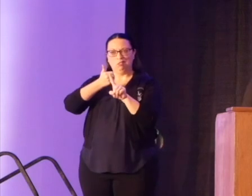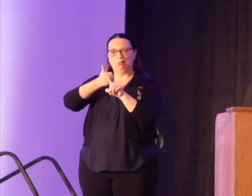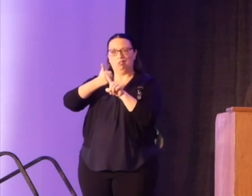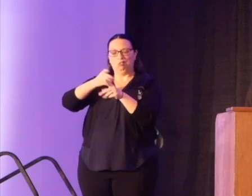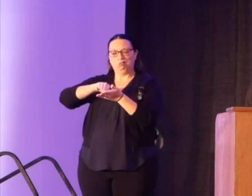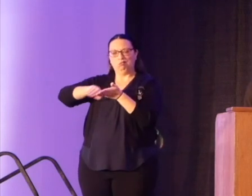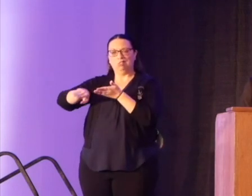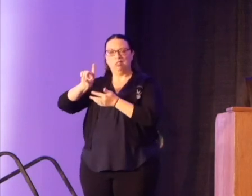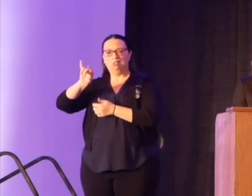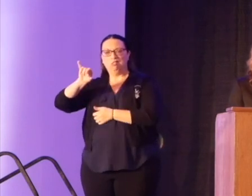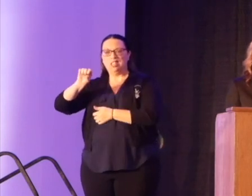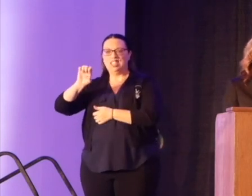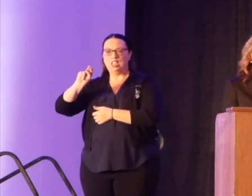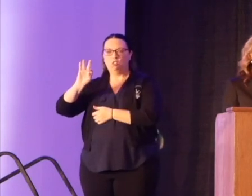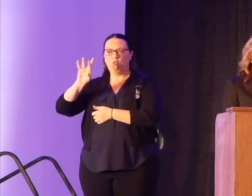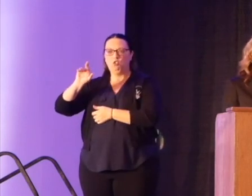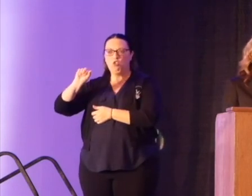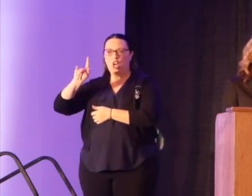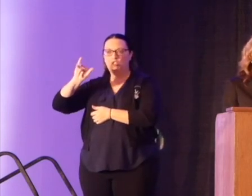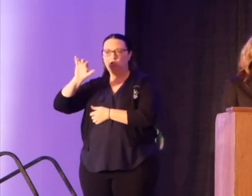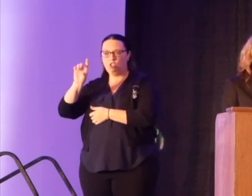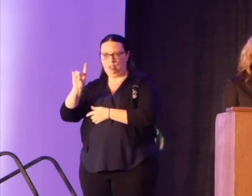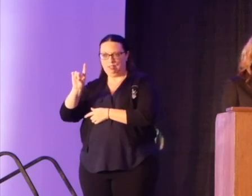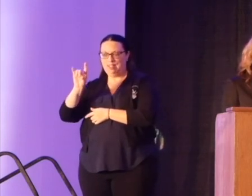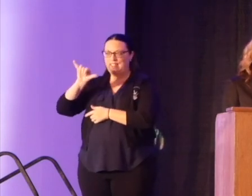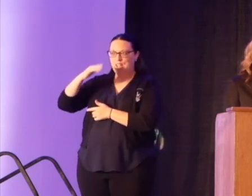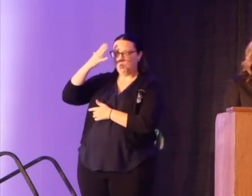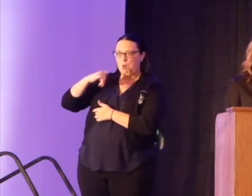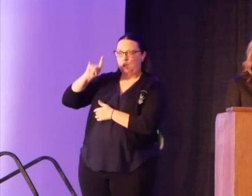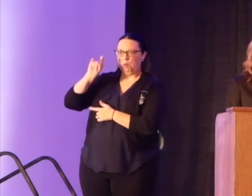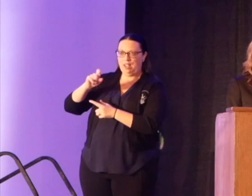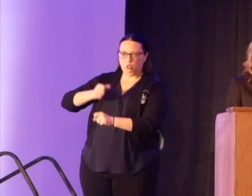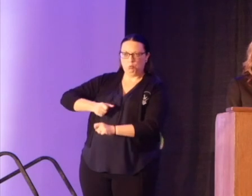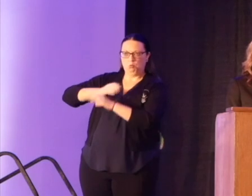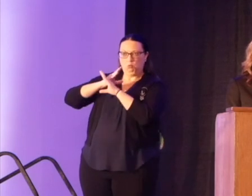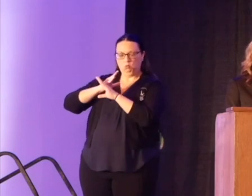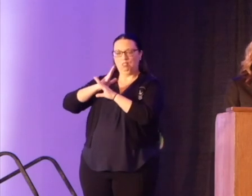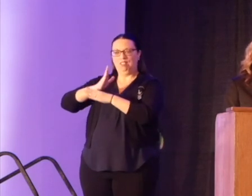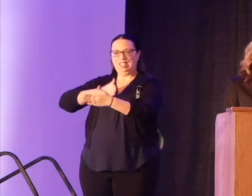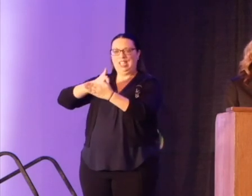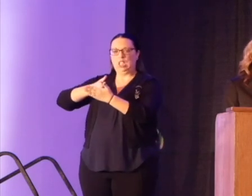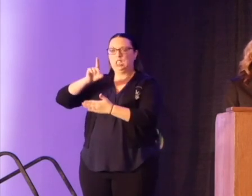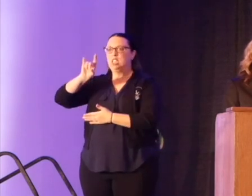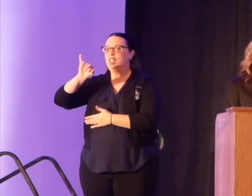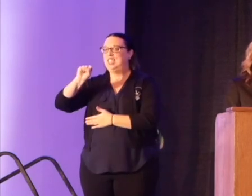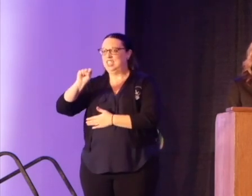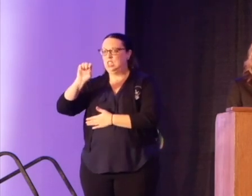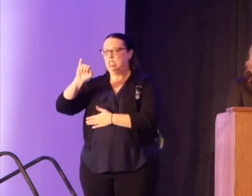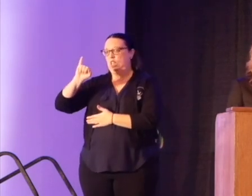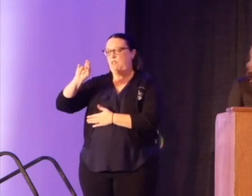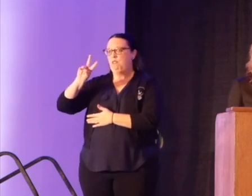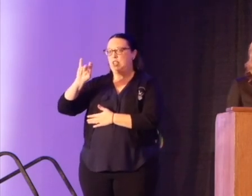disenfranchised and that is why we must protect against disinvestment. Having spent